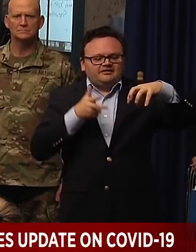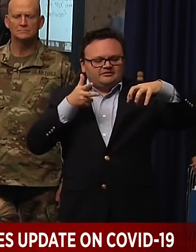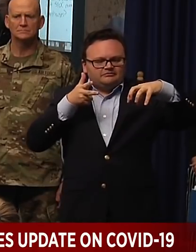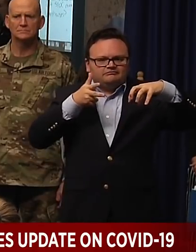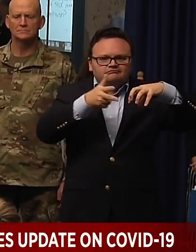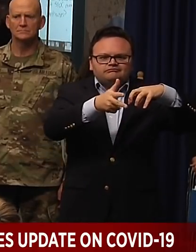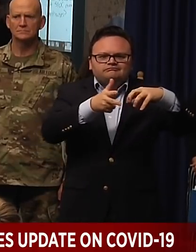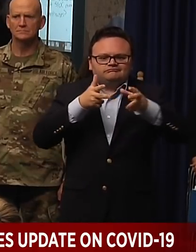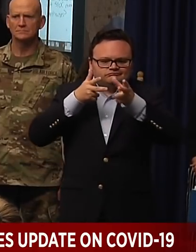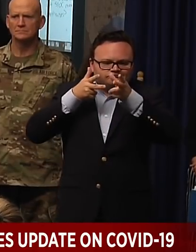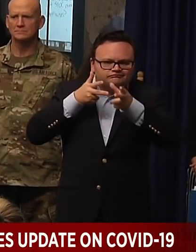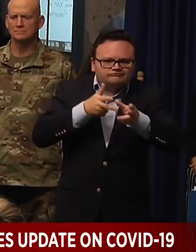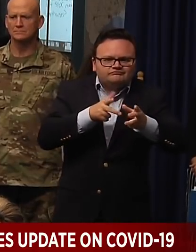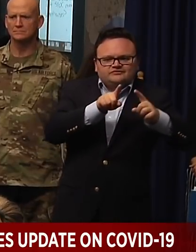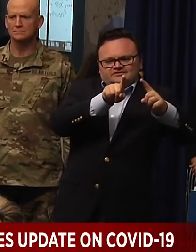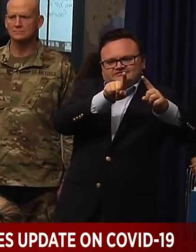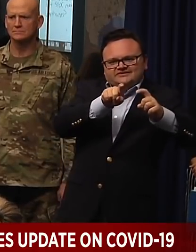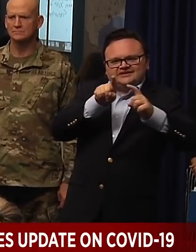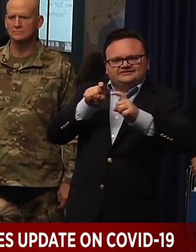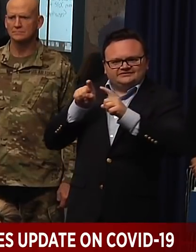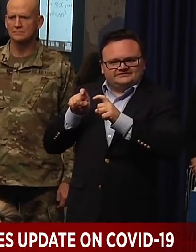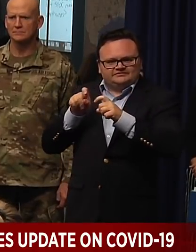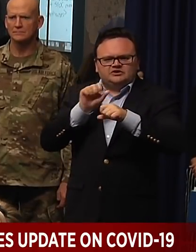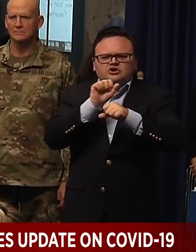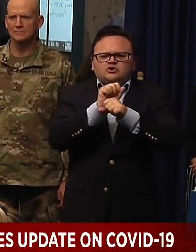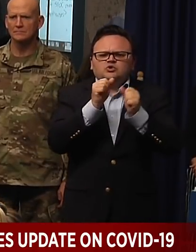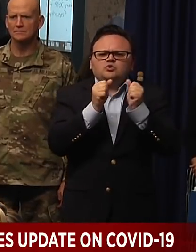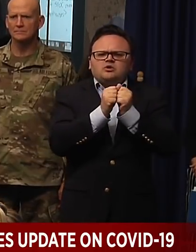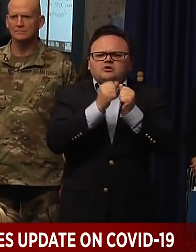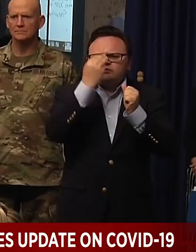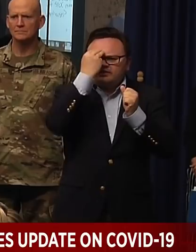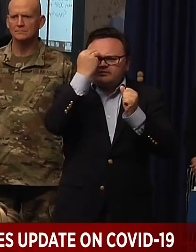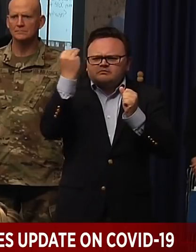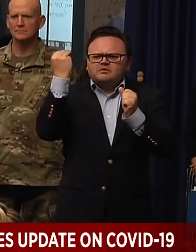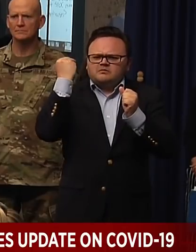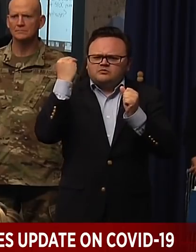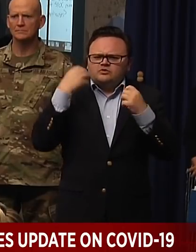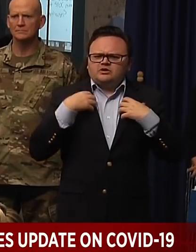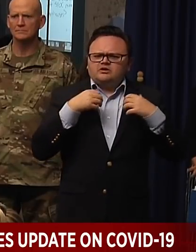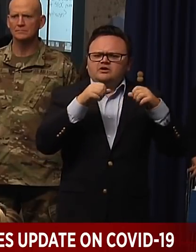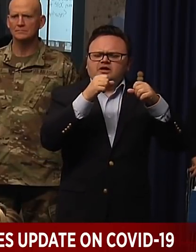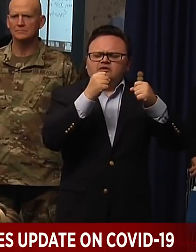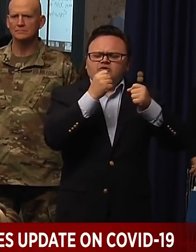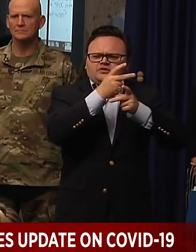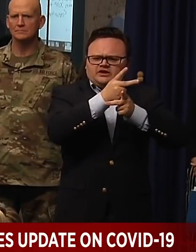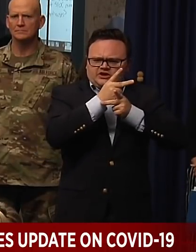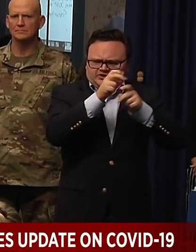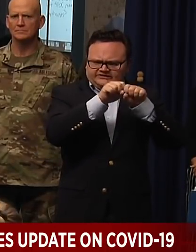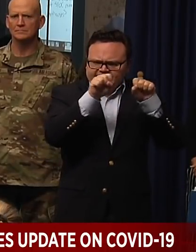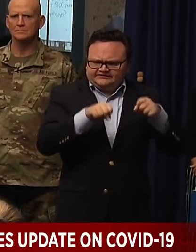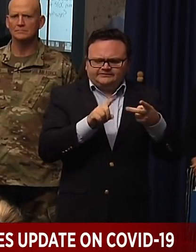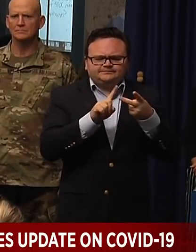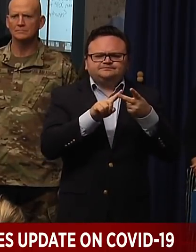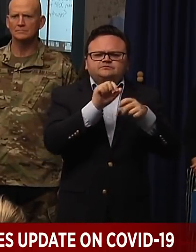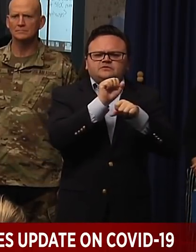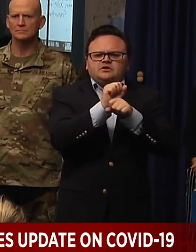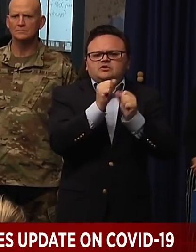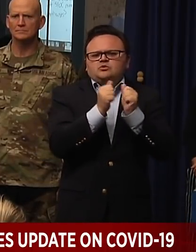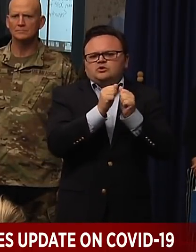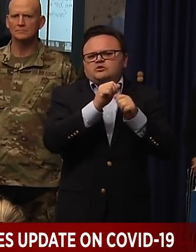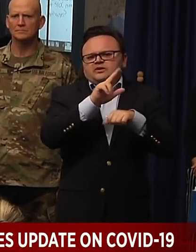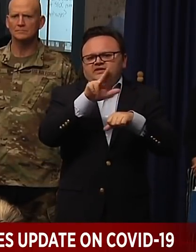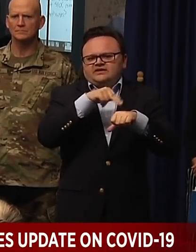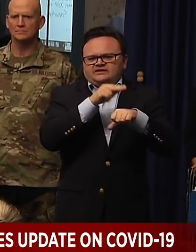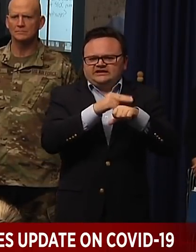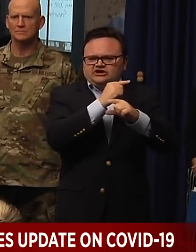Memorial Healthcare and the Florida National Guard. And I was very measured about